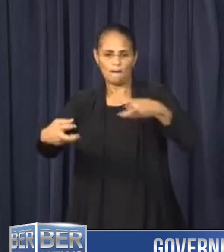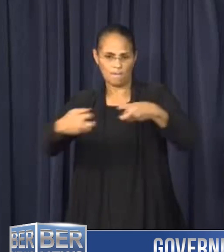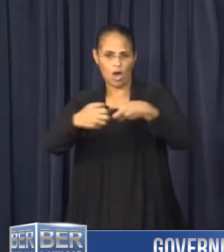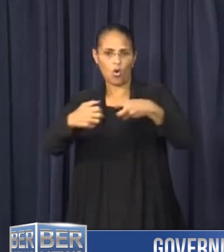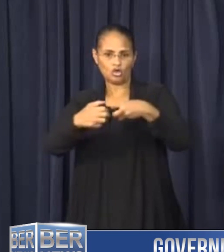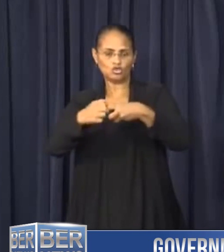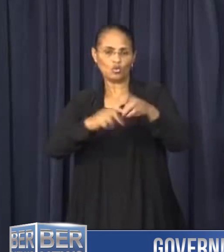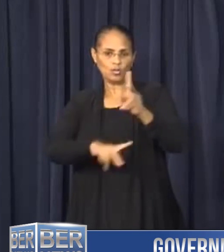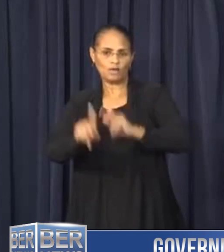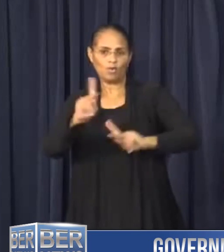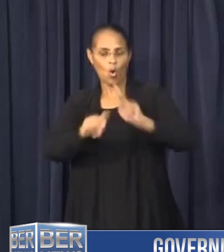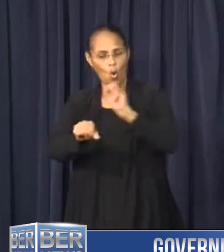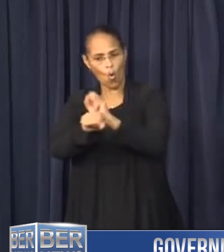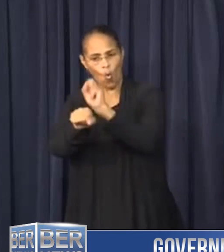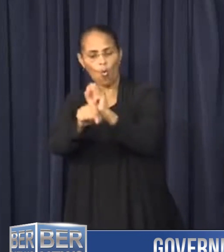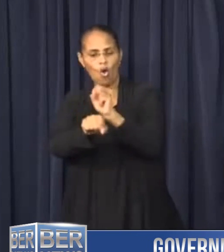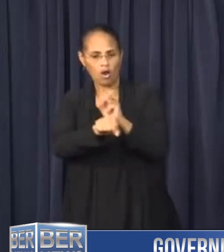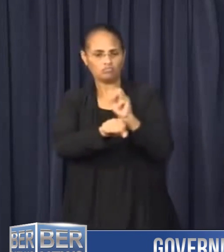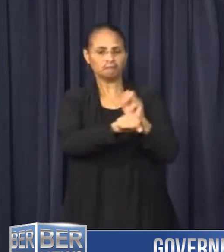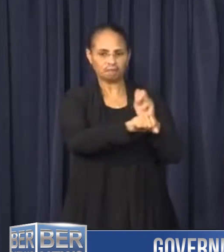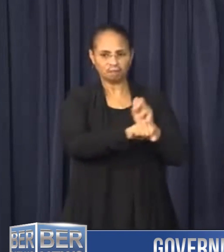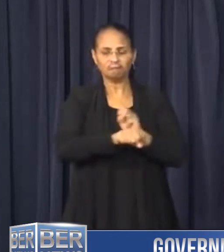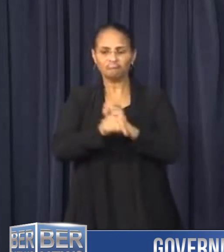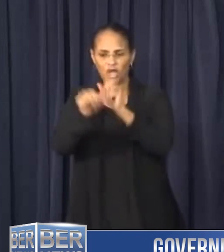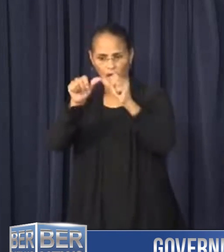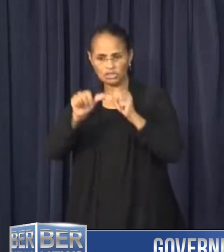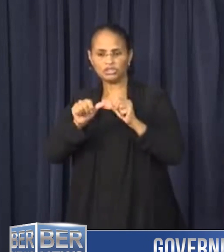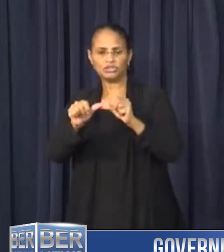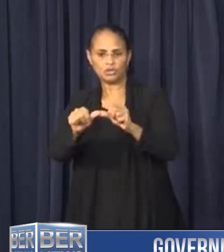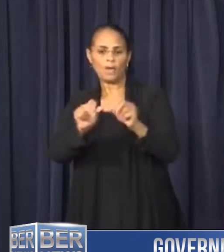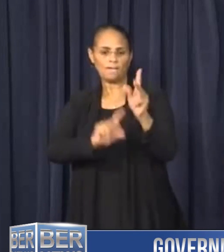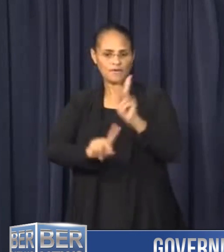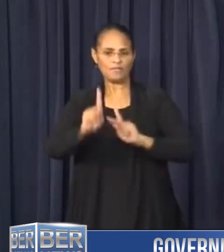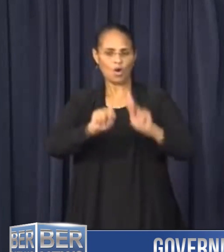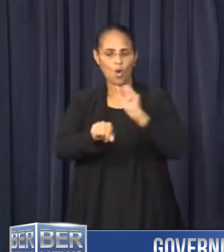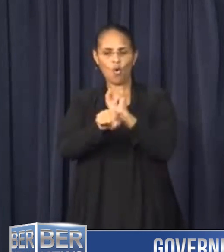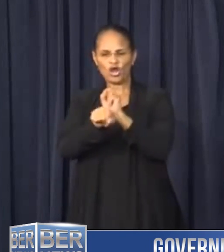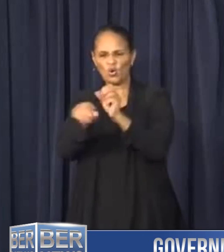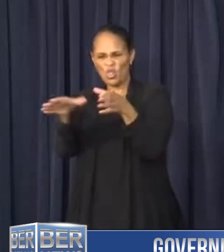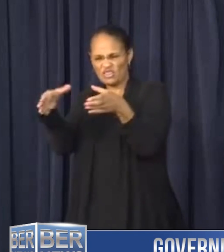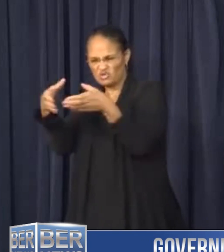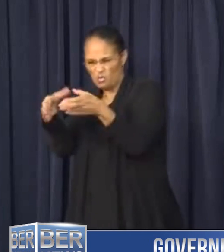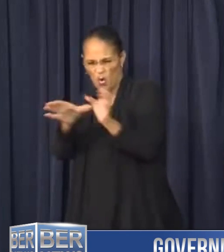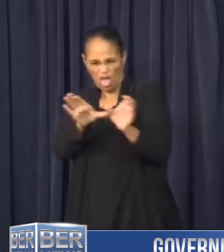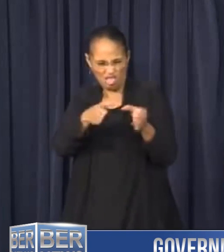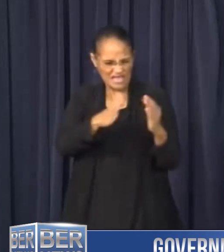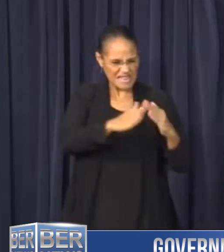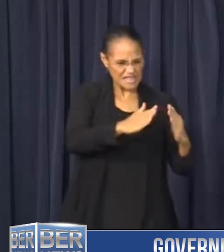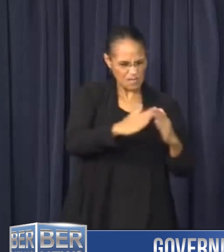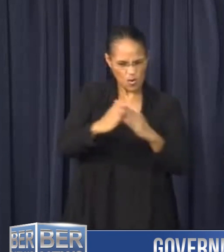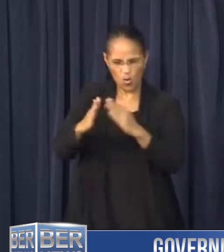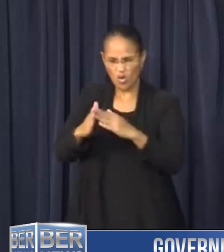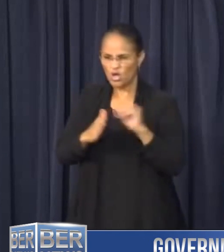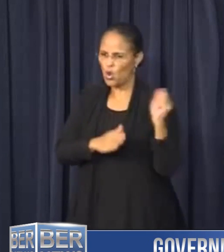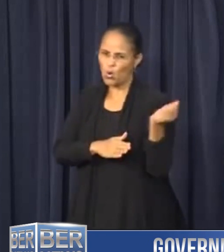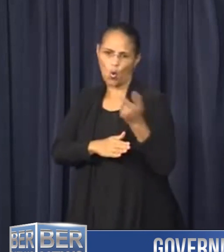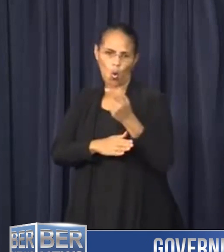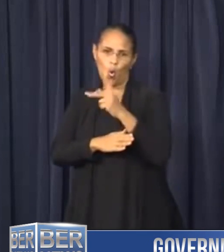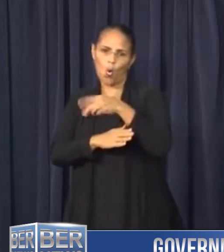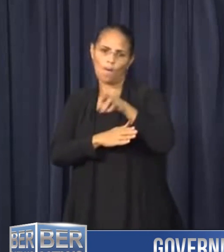Work continues on main branch lines and crews are working on smaller pockets of outages in neighborhoods in all parishes.